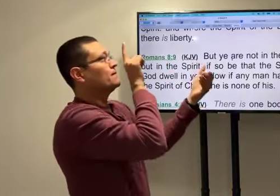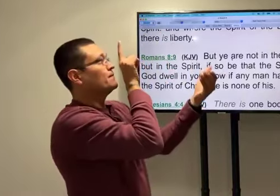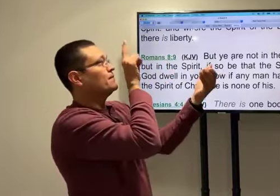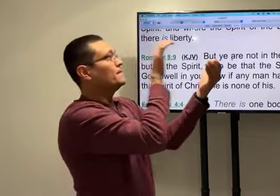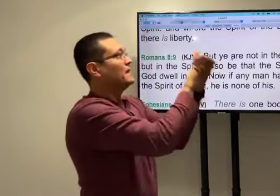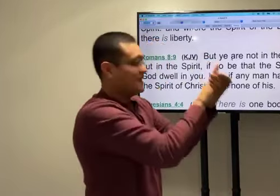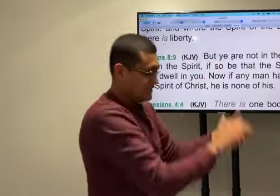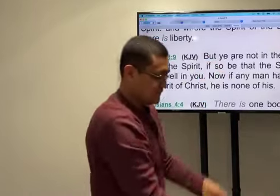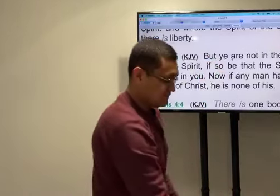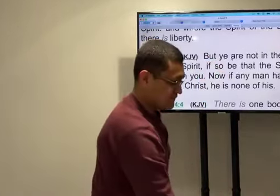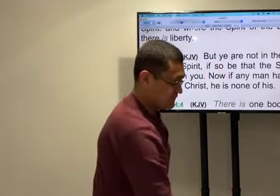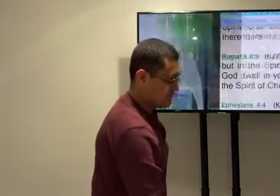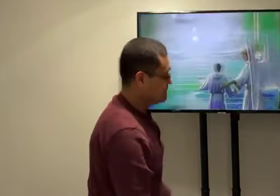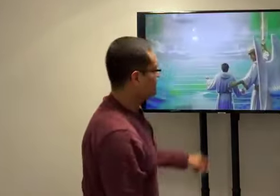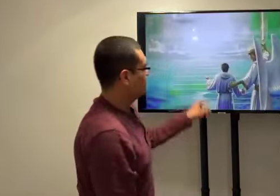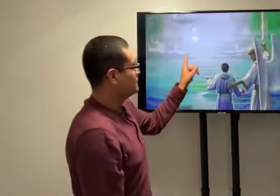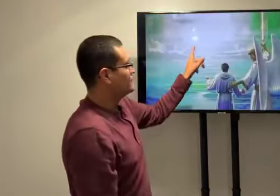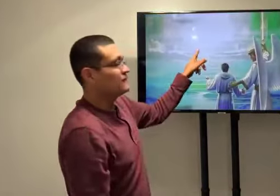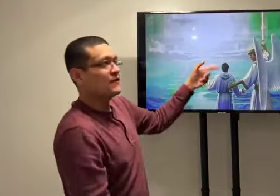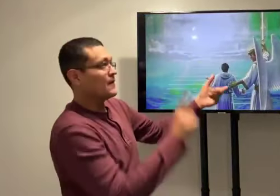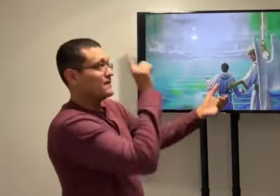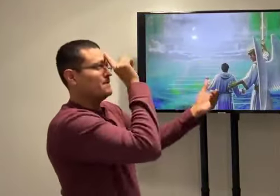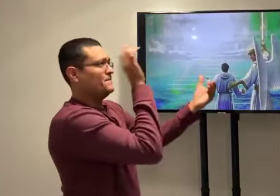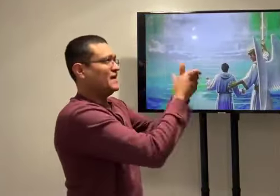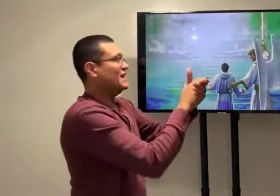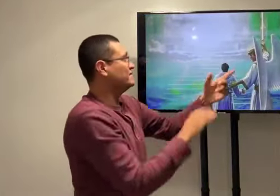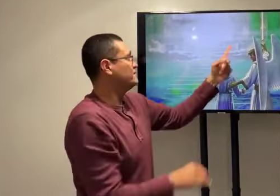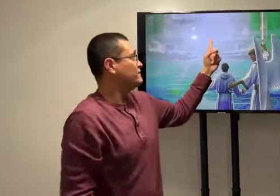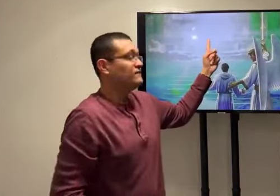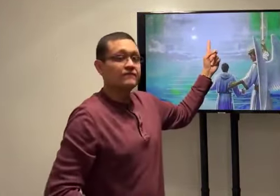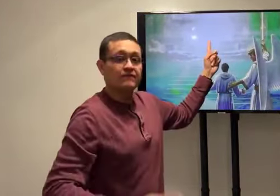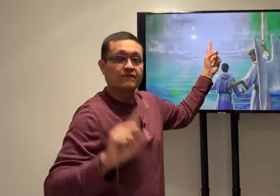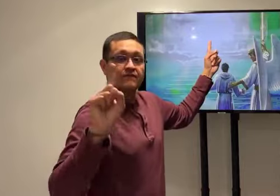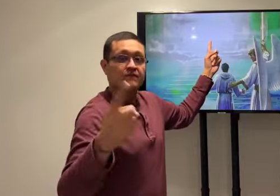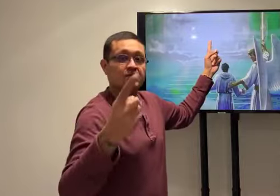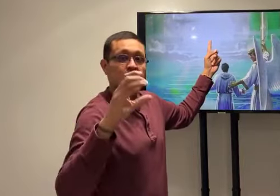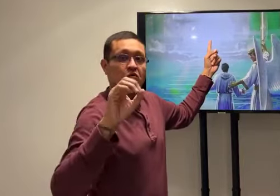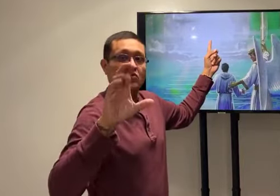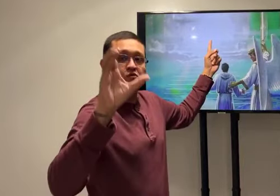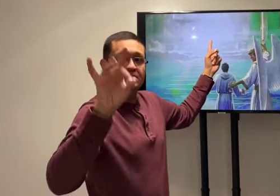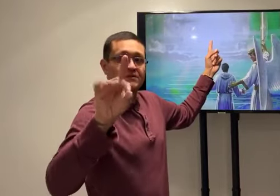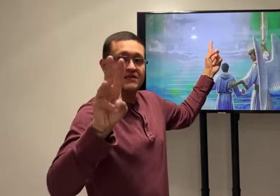God wants to be connected to you. But you have to surrender and believe. That there's one God.